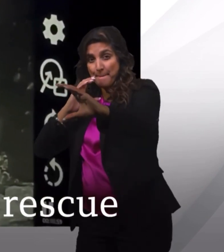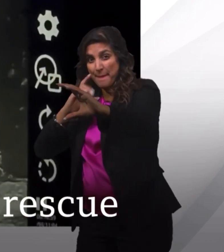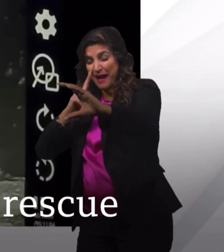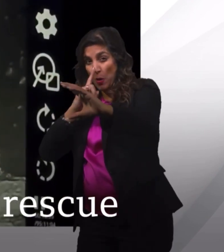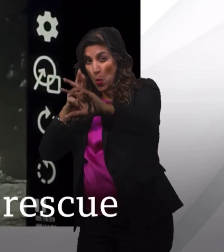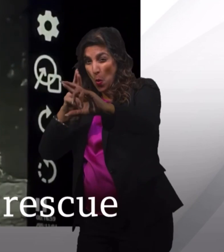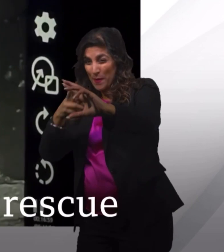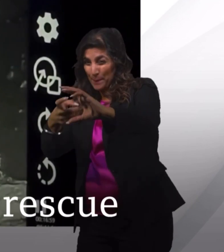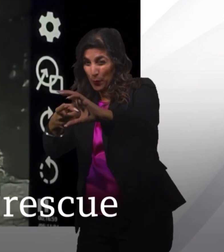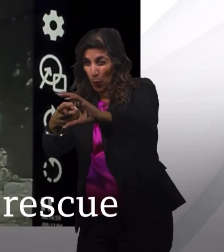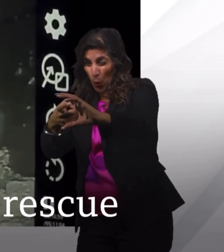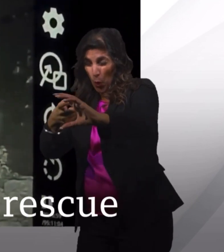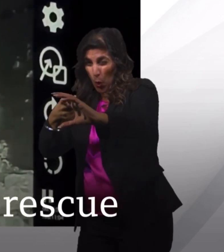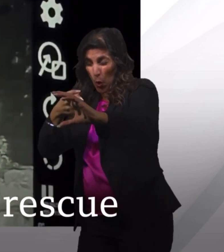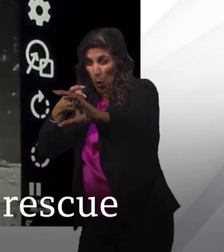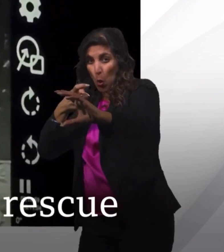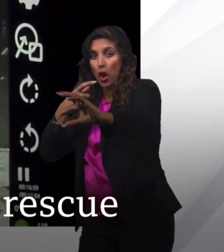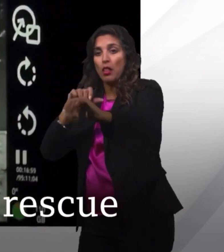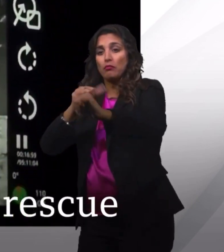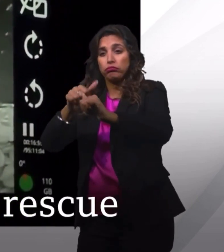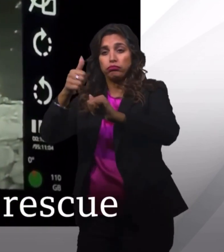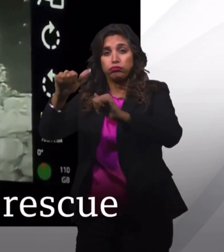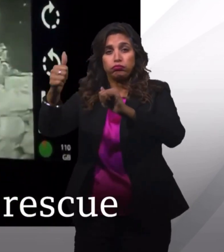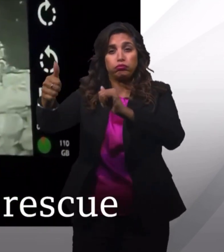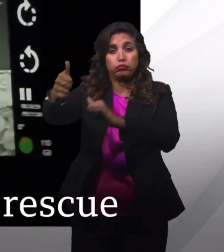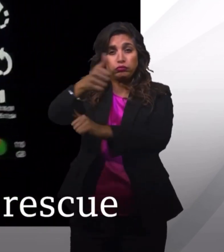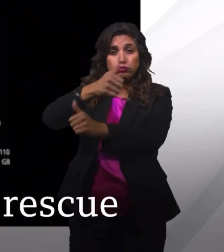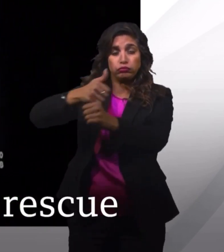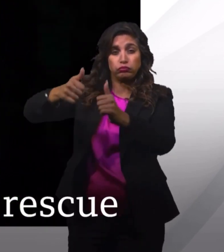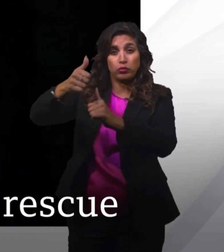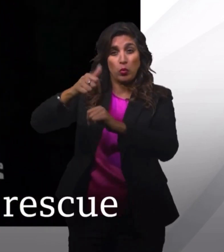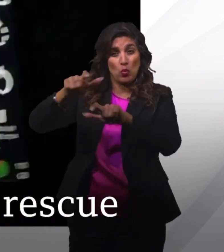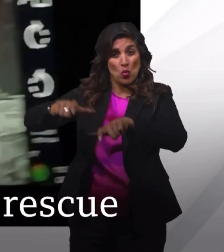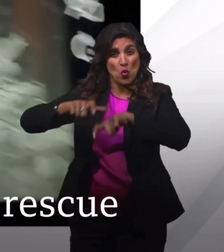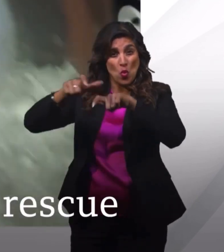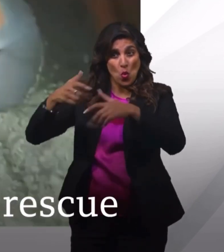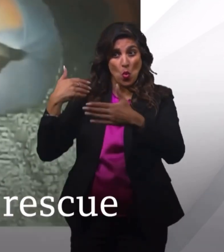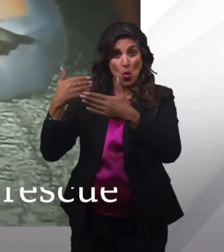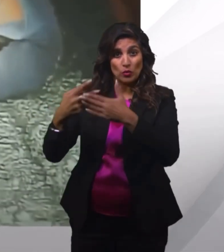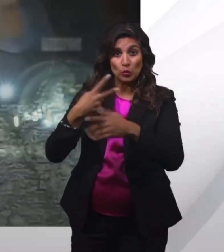pull out the trapped men one by one. Our correspondent is at the scene.